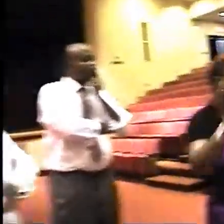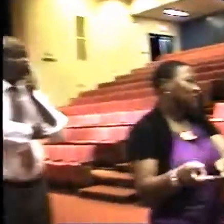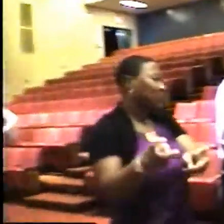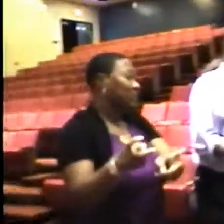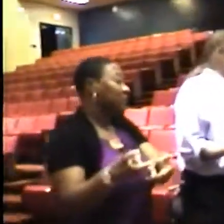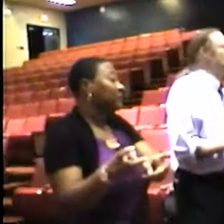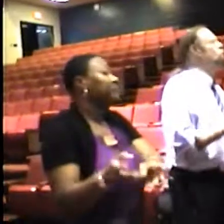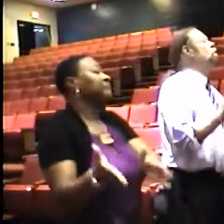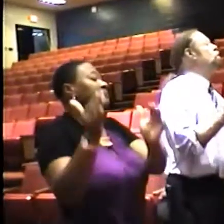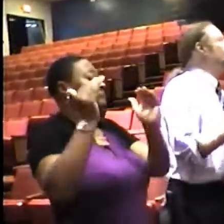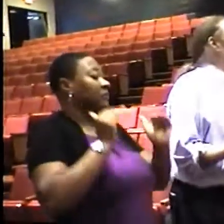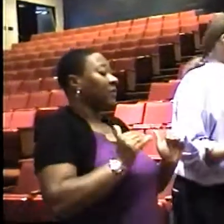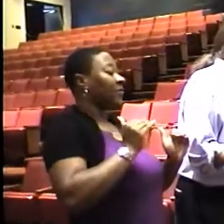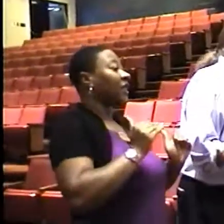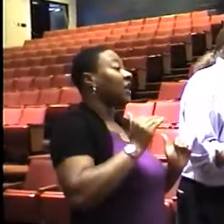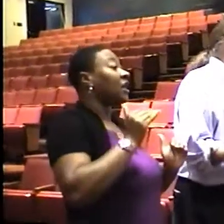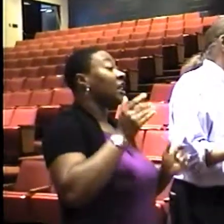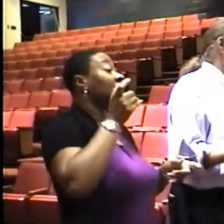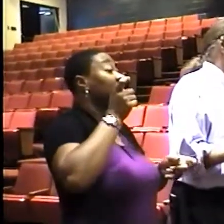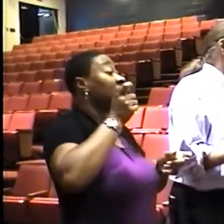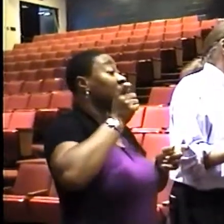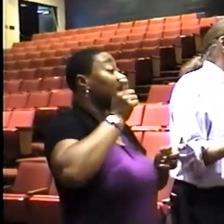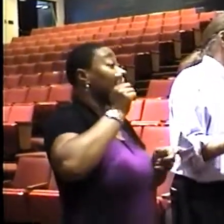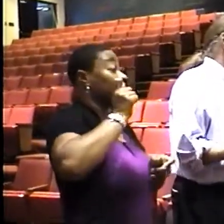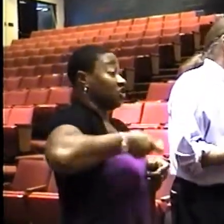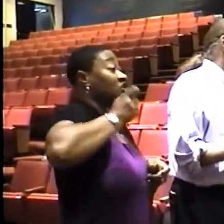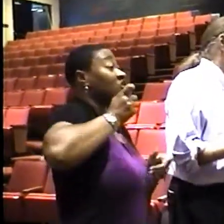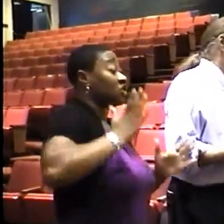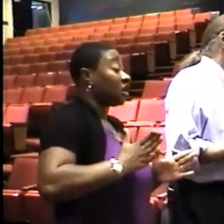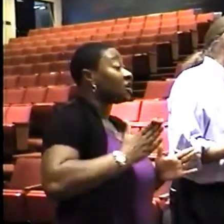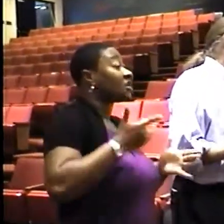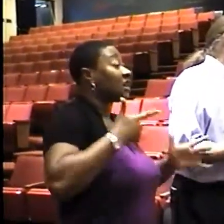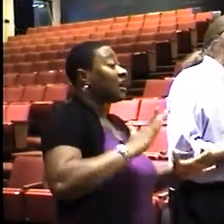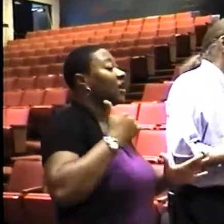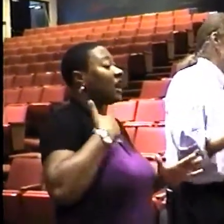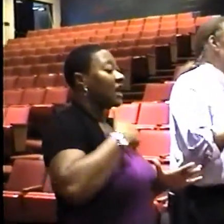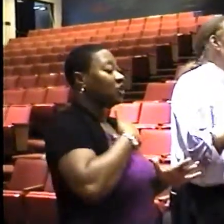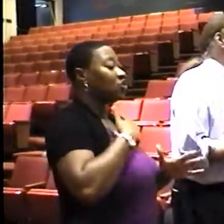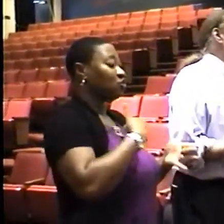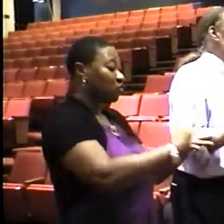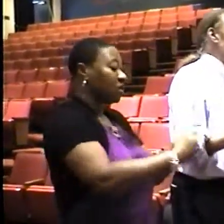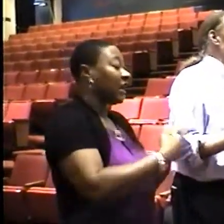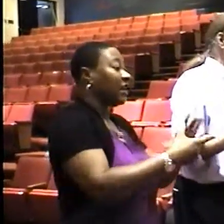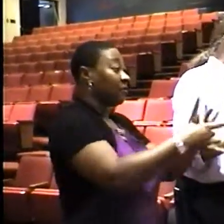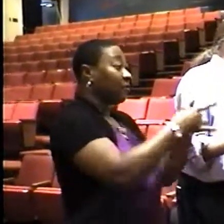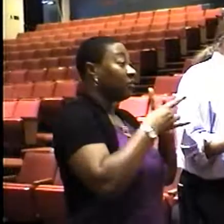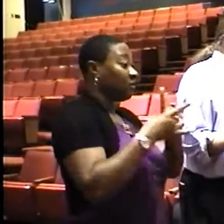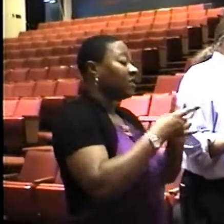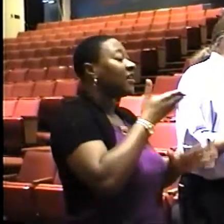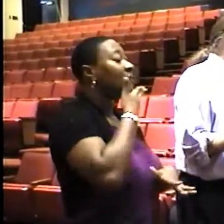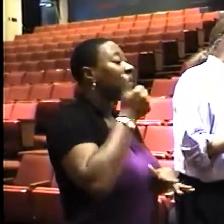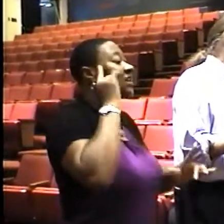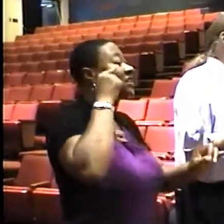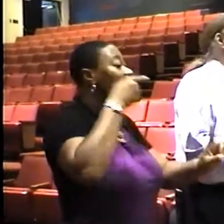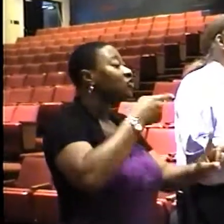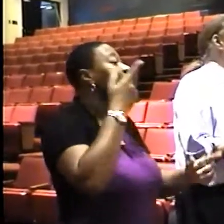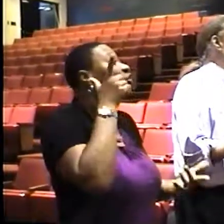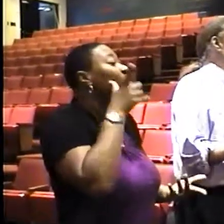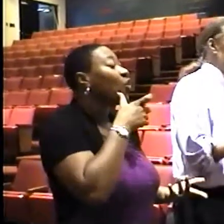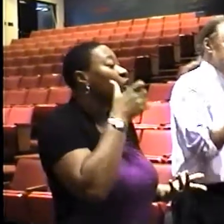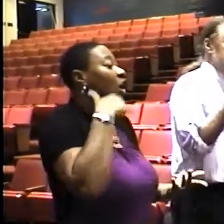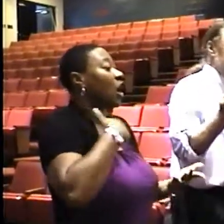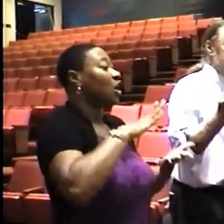me and Mr. Roberts to collaborate and administer Detroit public schools in the best interest of our